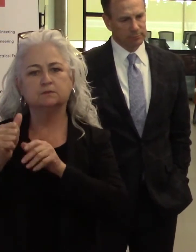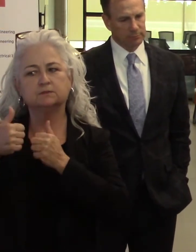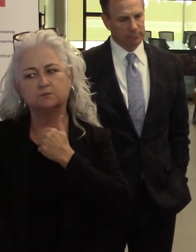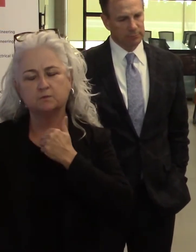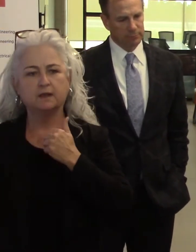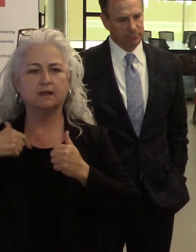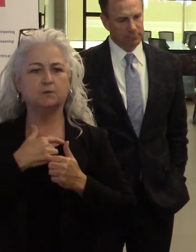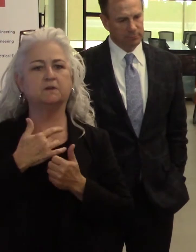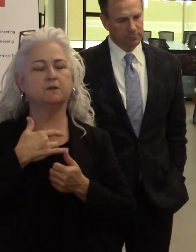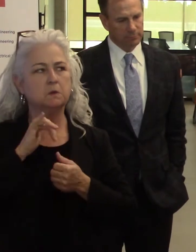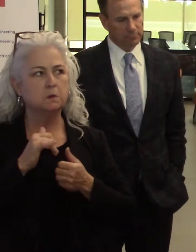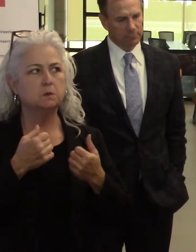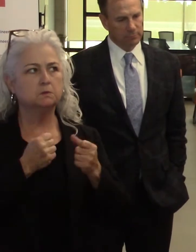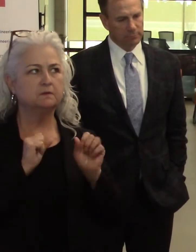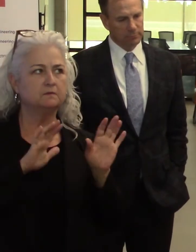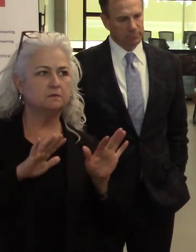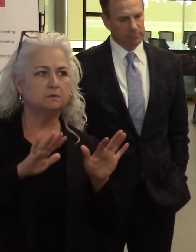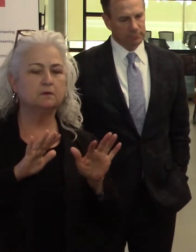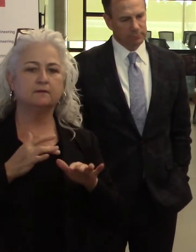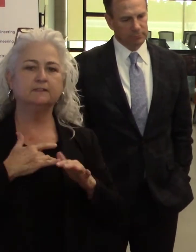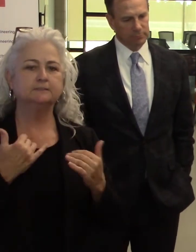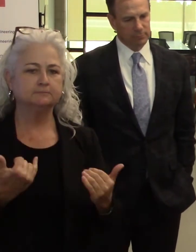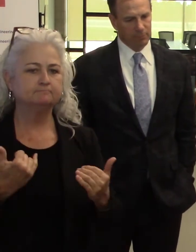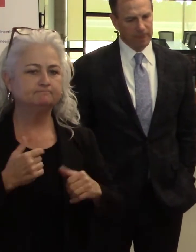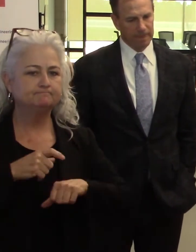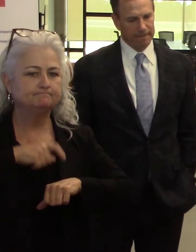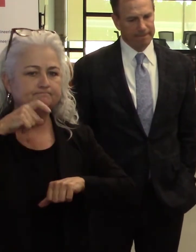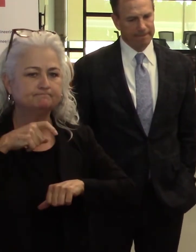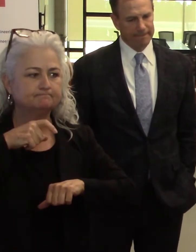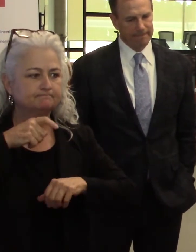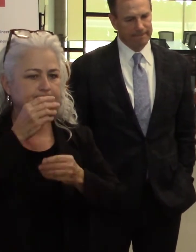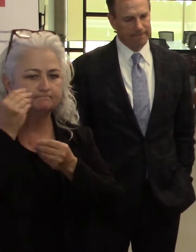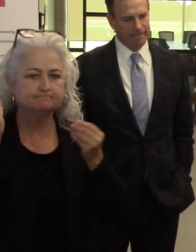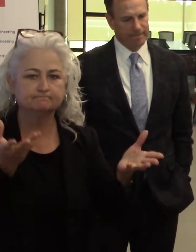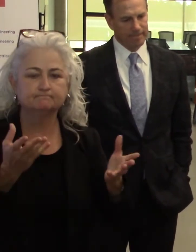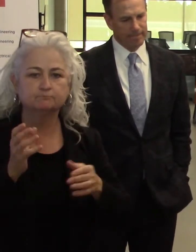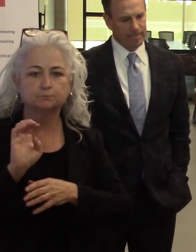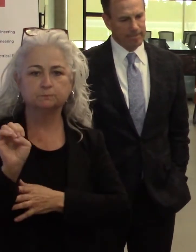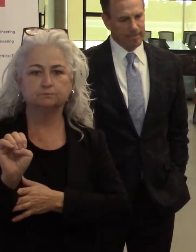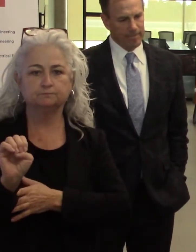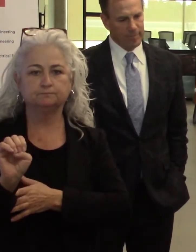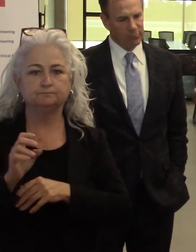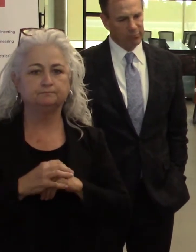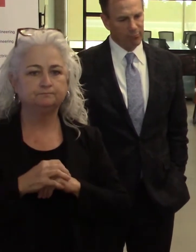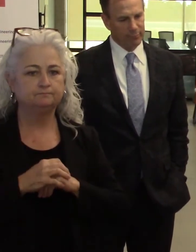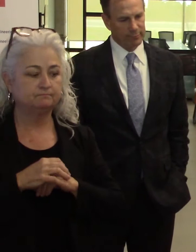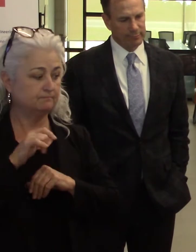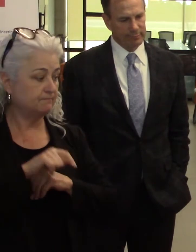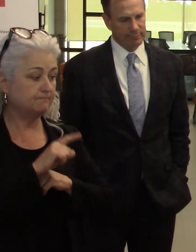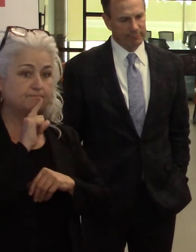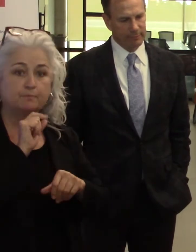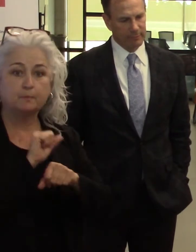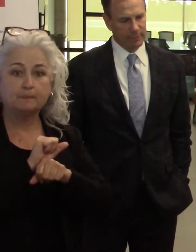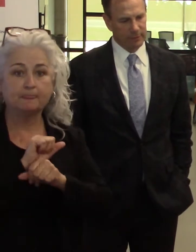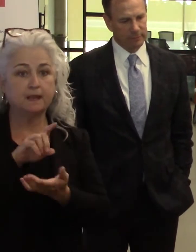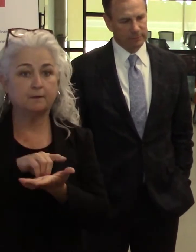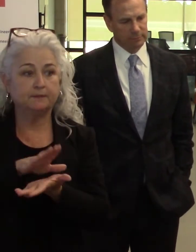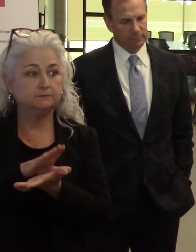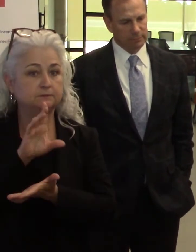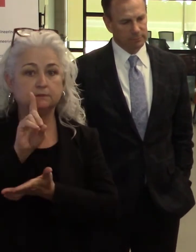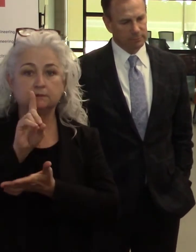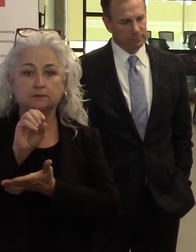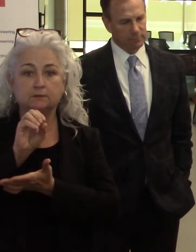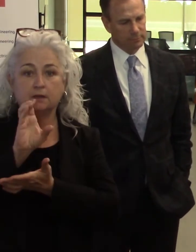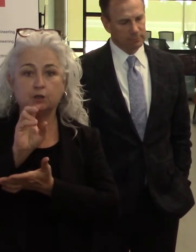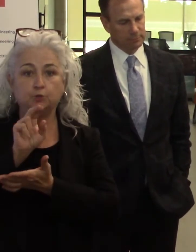was the best time to go ahead and declare an emergency. What this document does, it simply gives